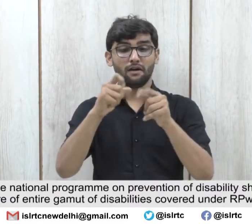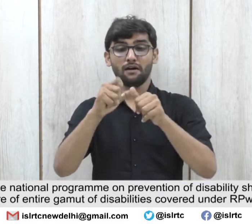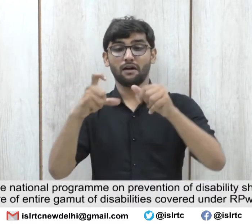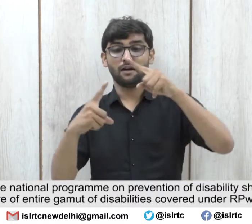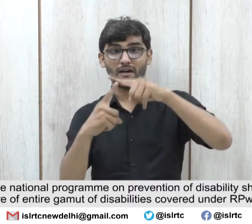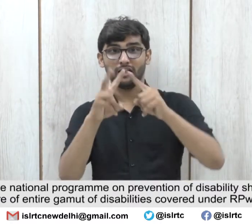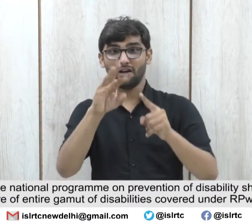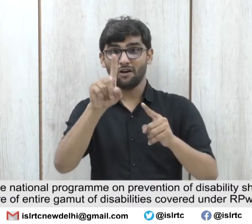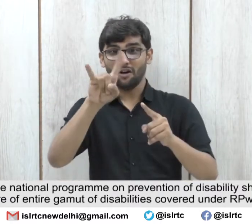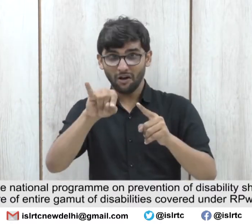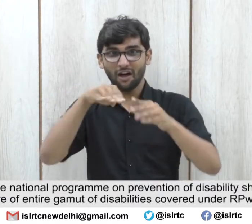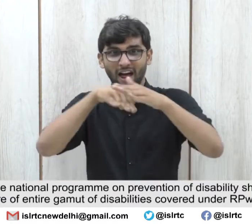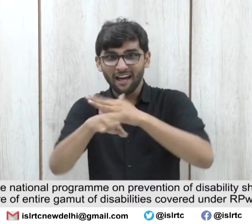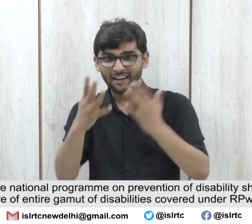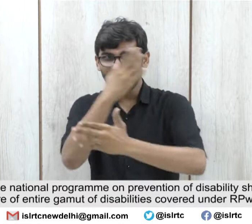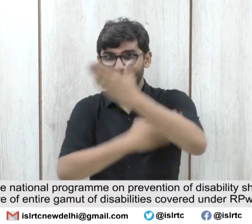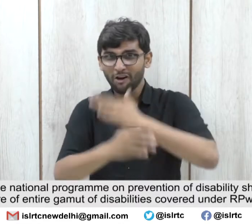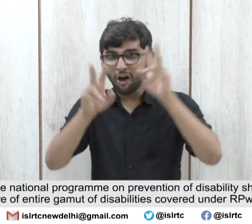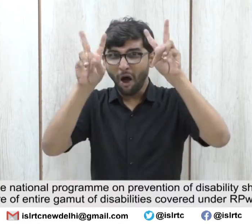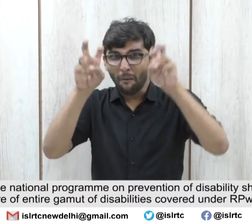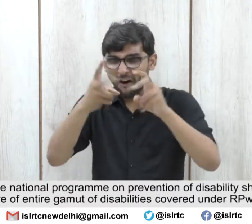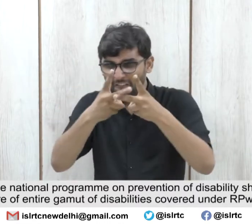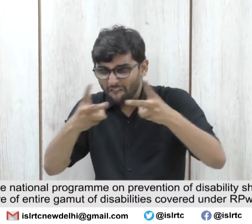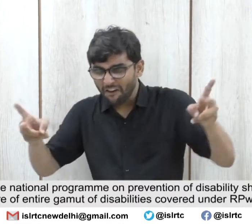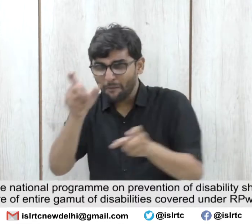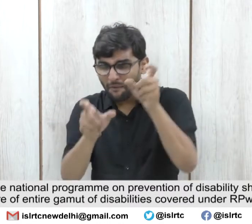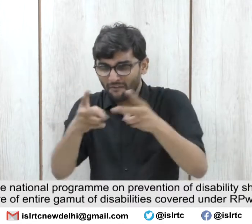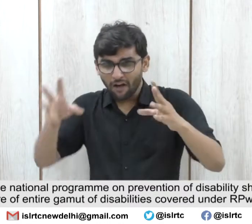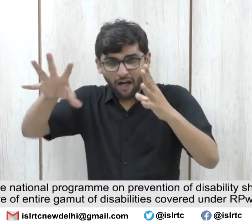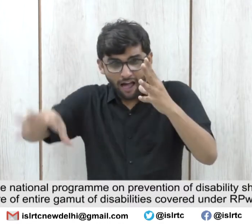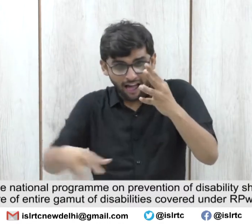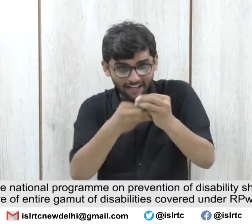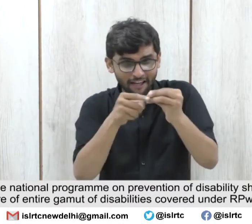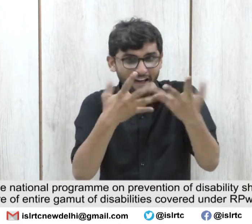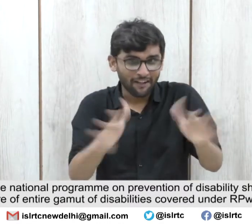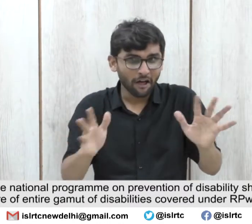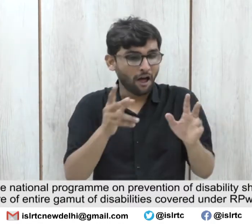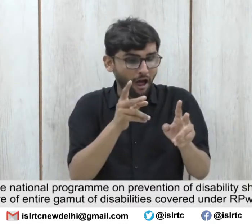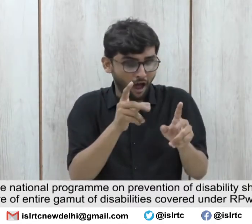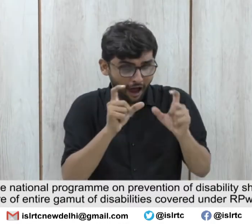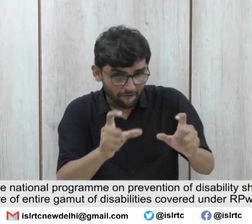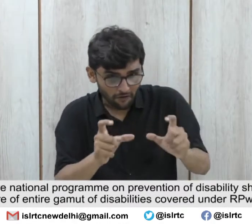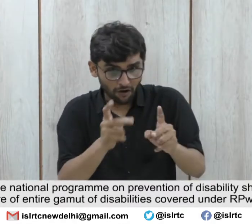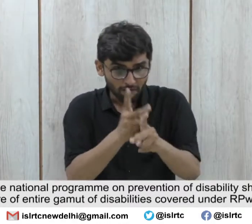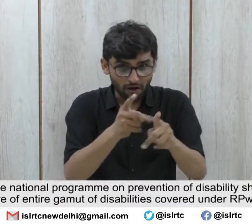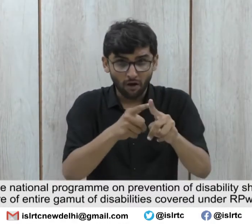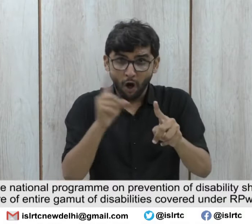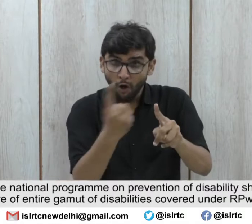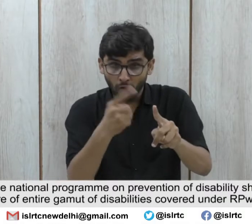should be developed not only to take care of entire gamut of disabilities under RPWD Act